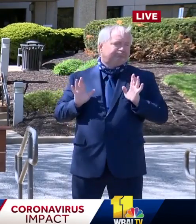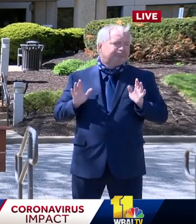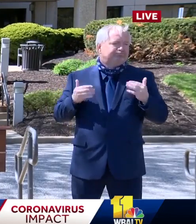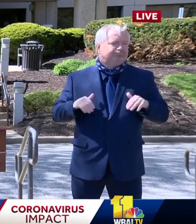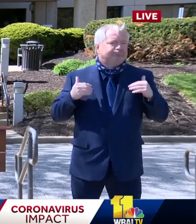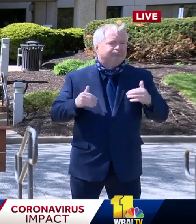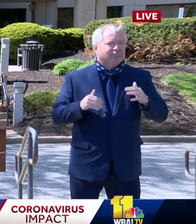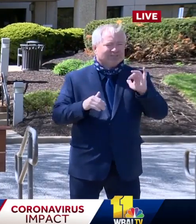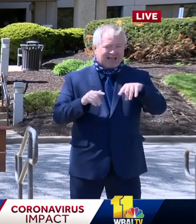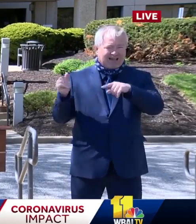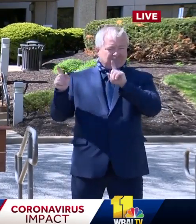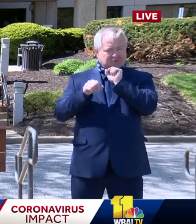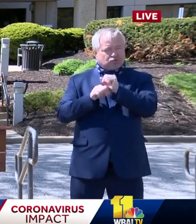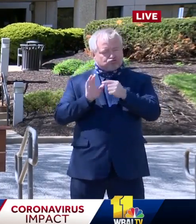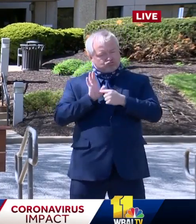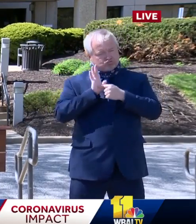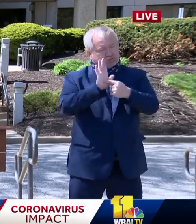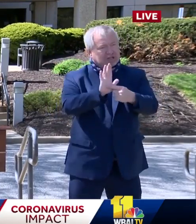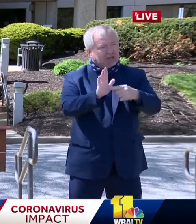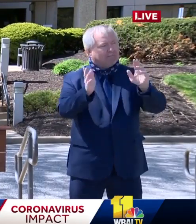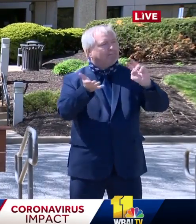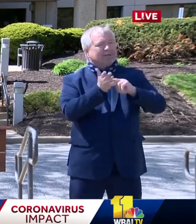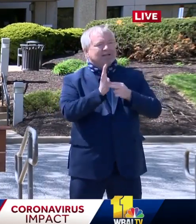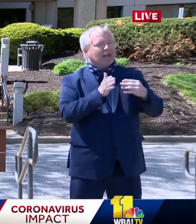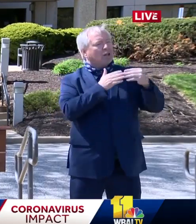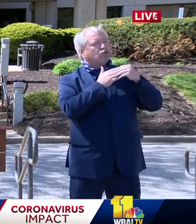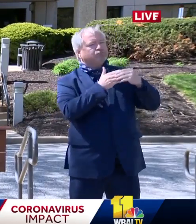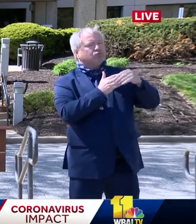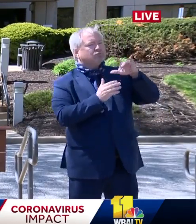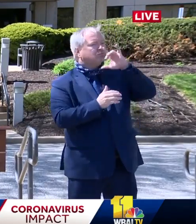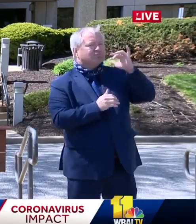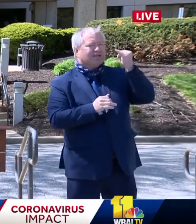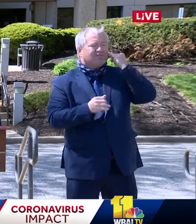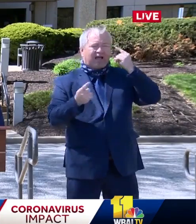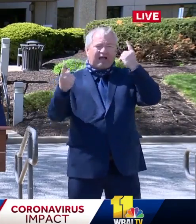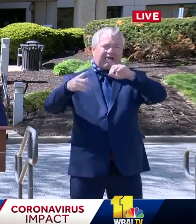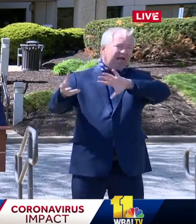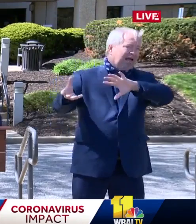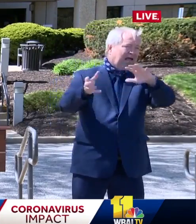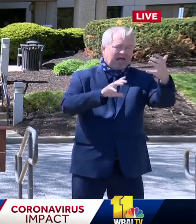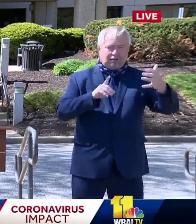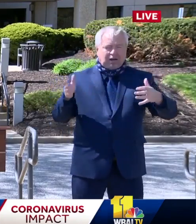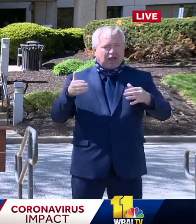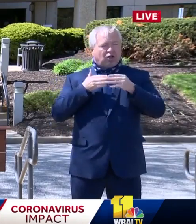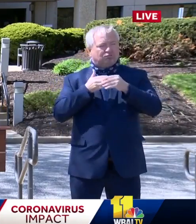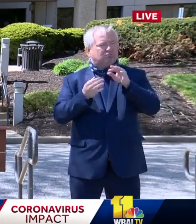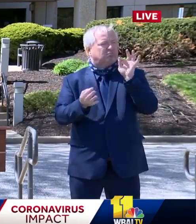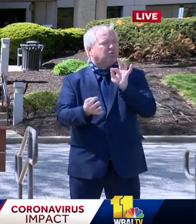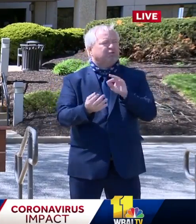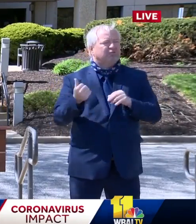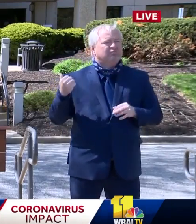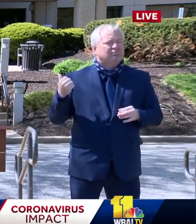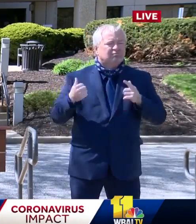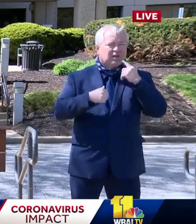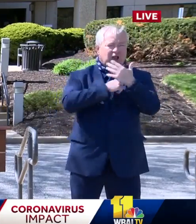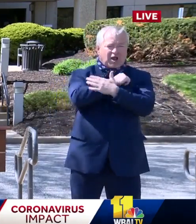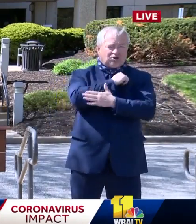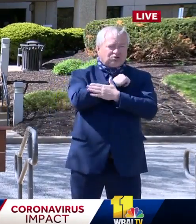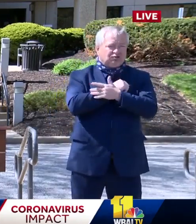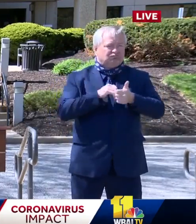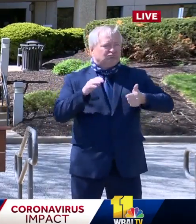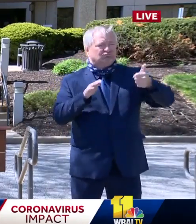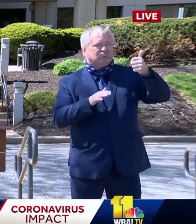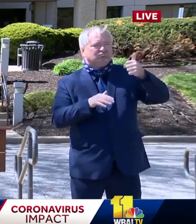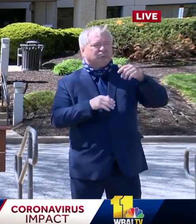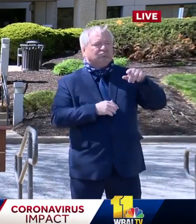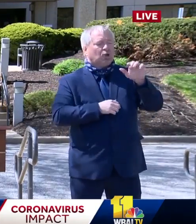demonstrate leadership at the most, at the time of greatest need. County executive also Brooks, you as a partner, uh, you have been